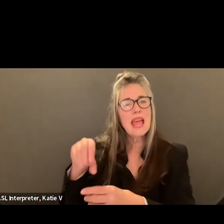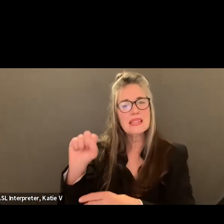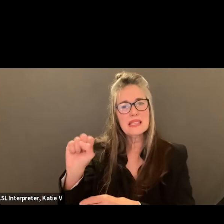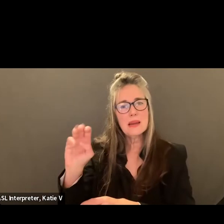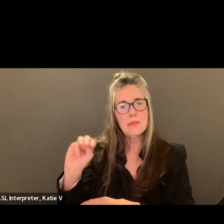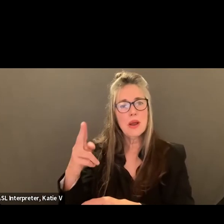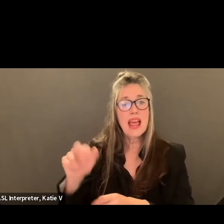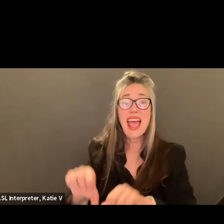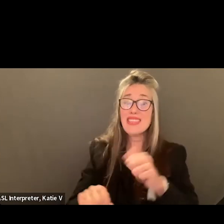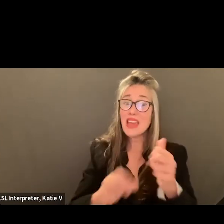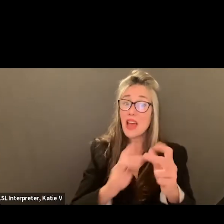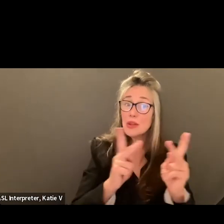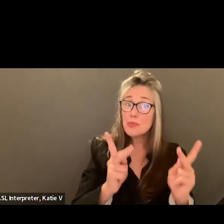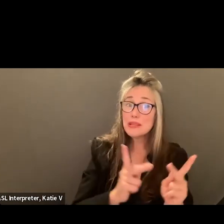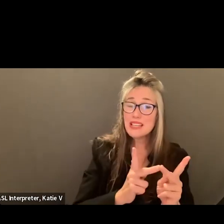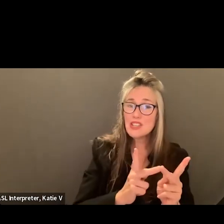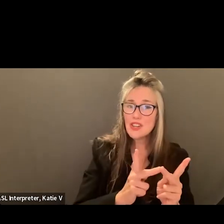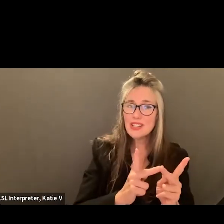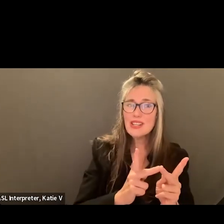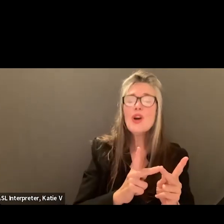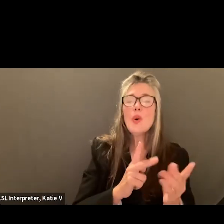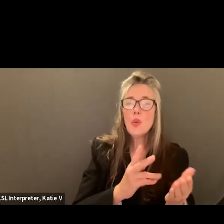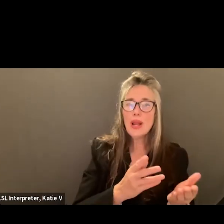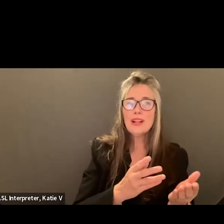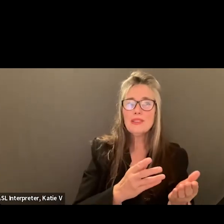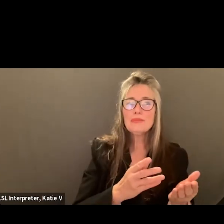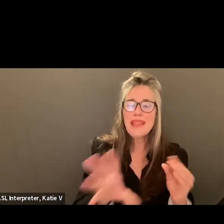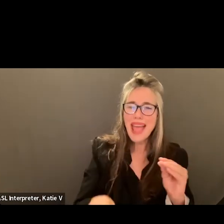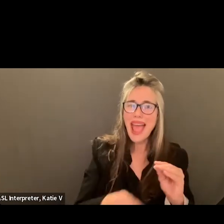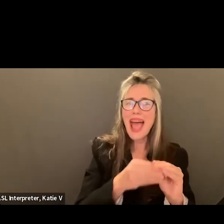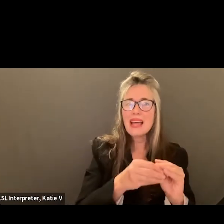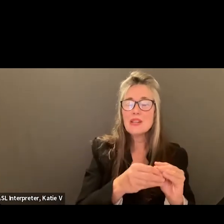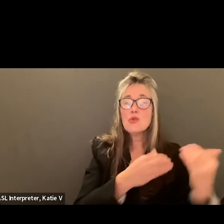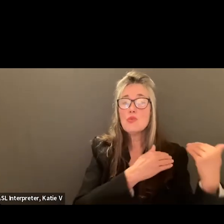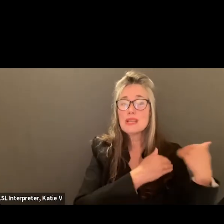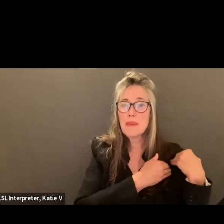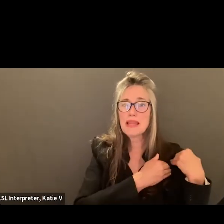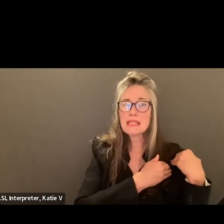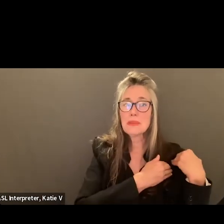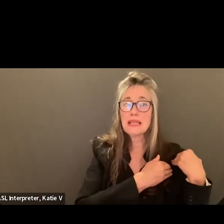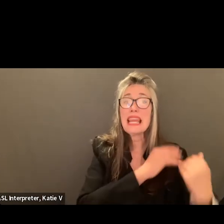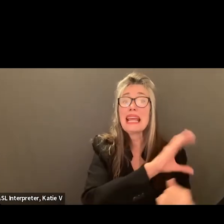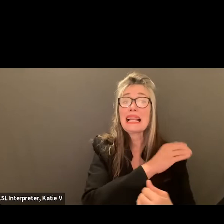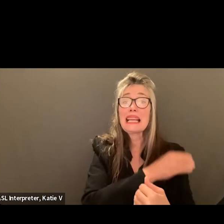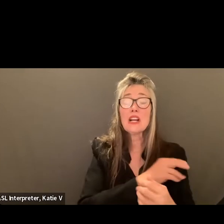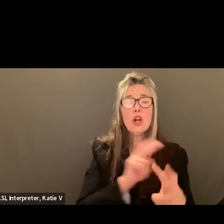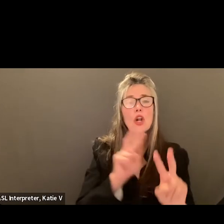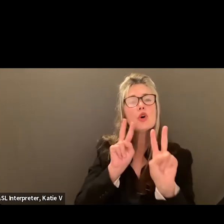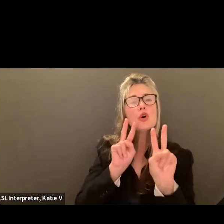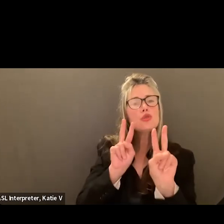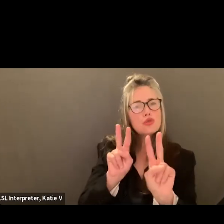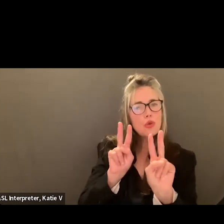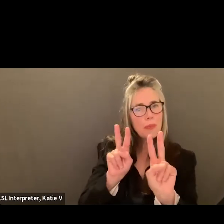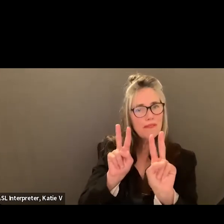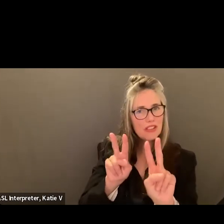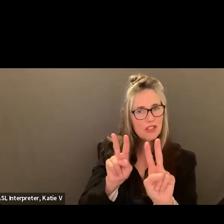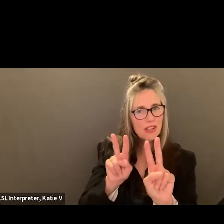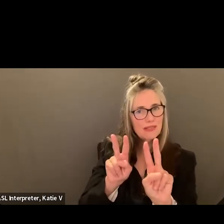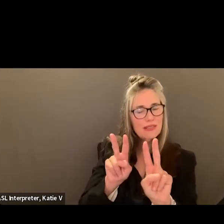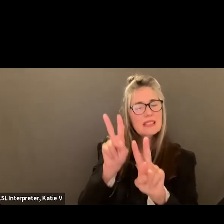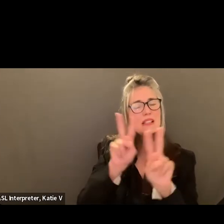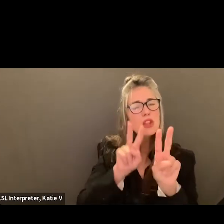the other position is going to allow us to do the supervision of the clinical supervision of current employees. And